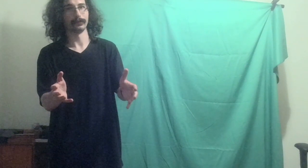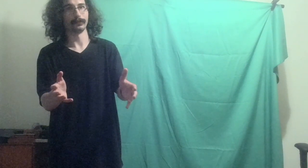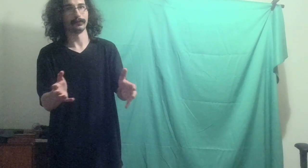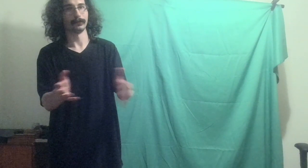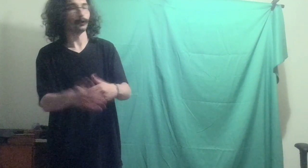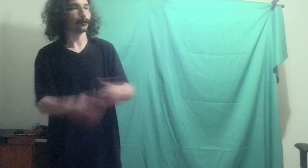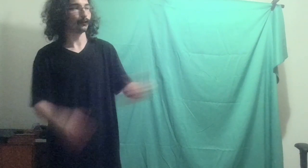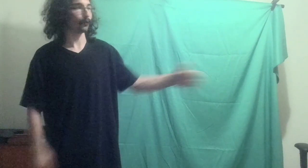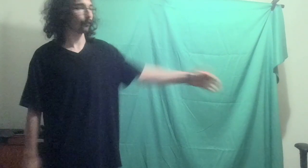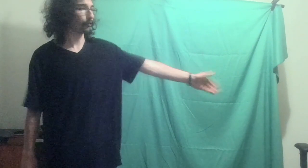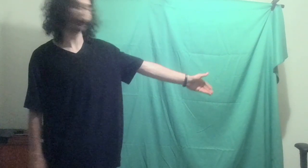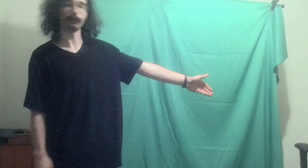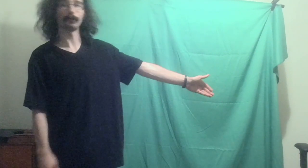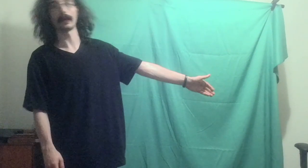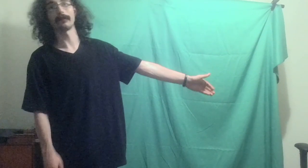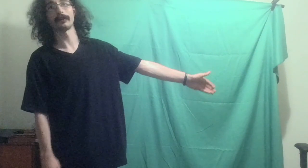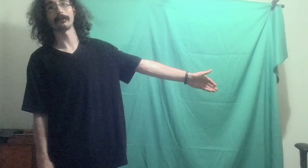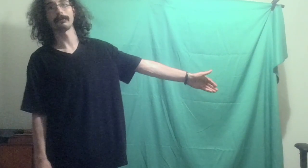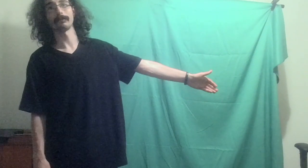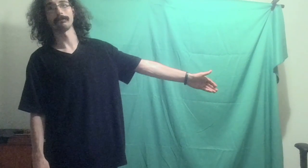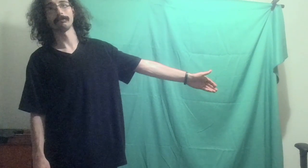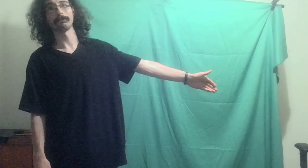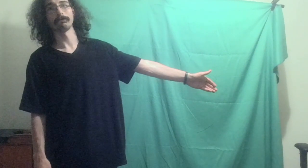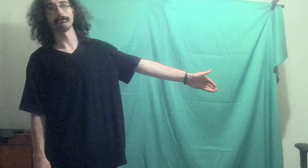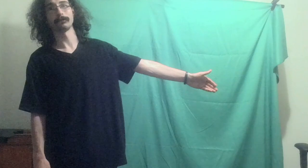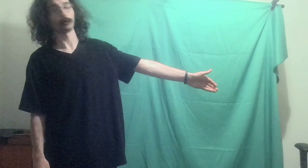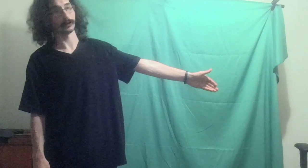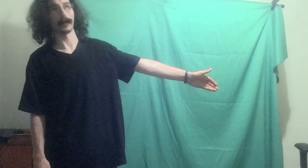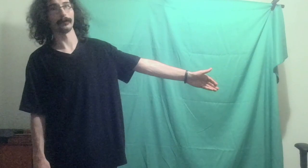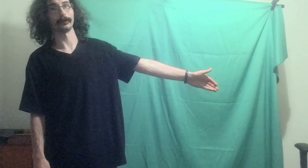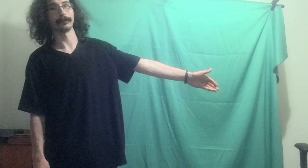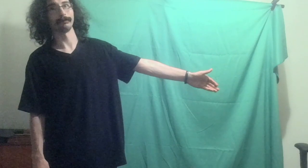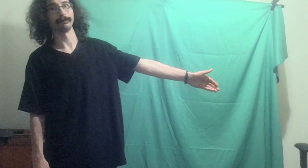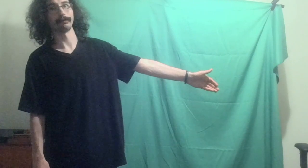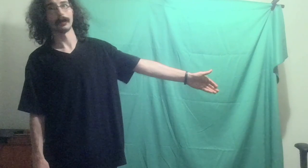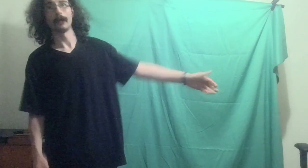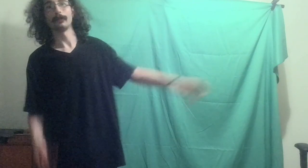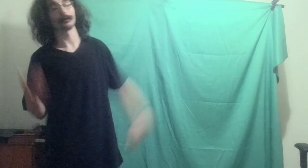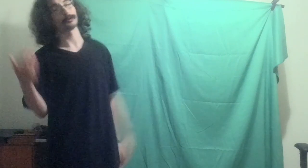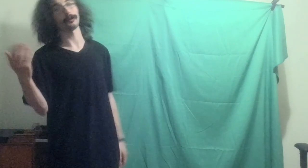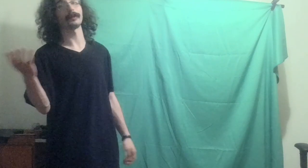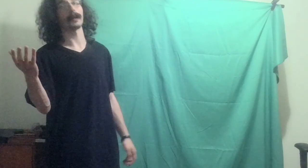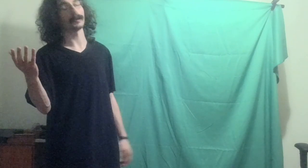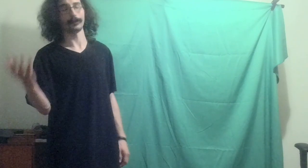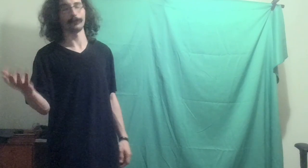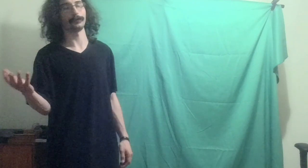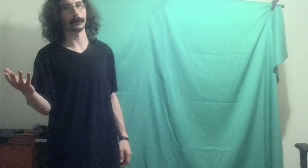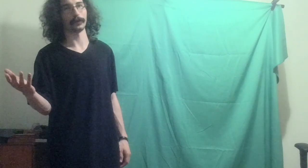from Shards of Gaming creator to Shard Kai's influencer